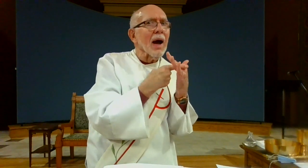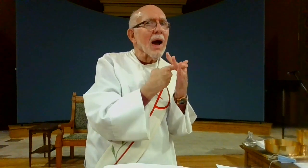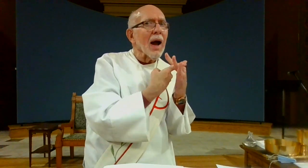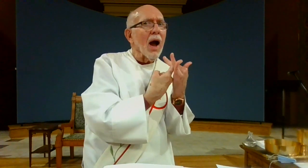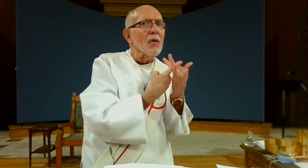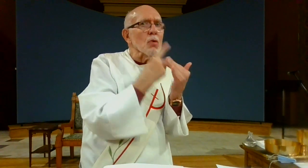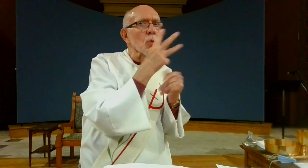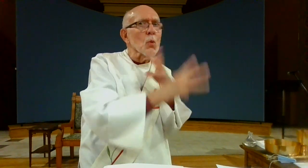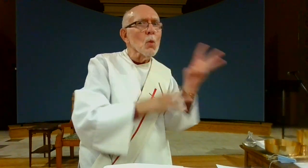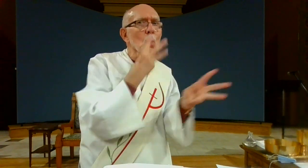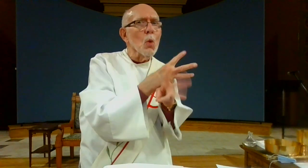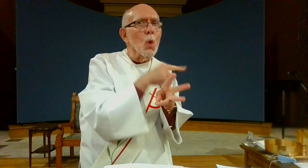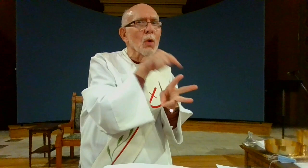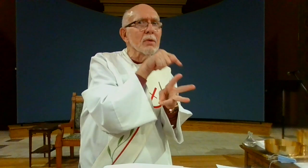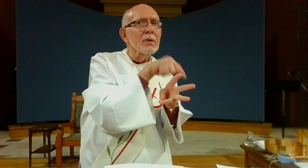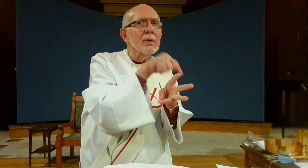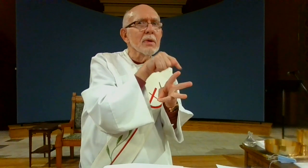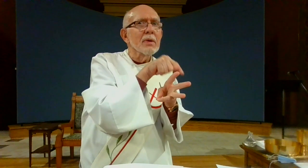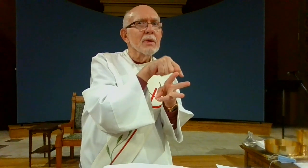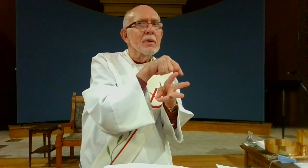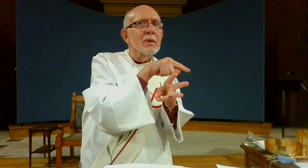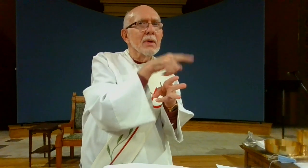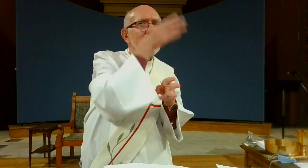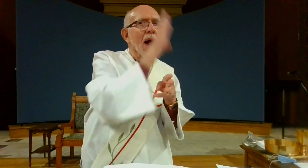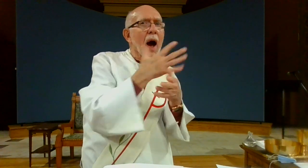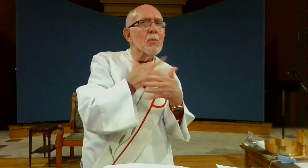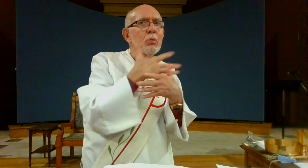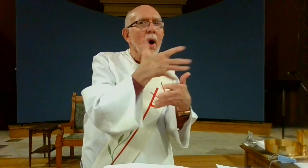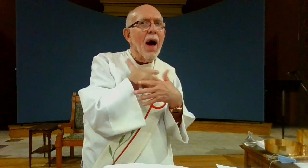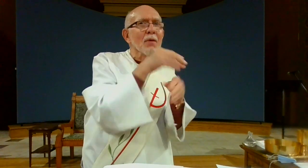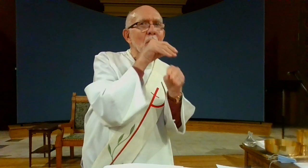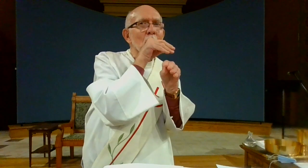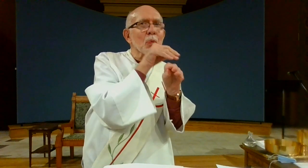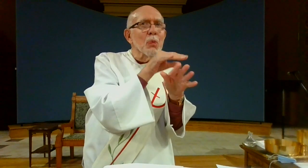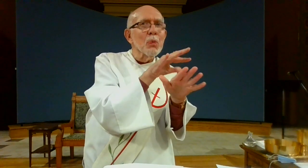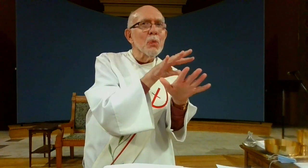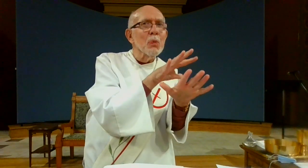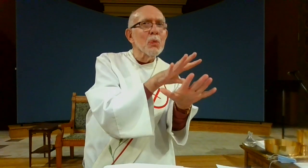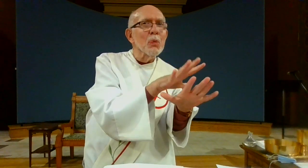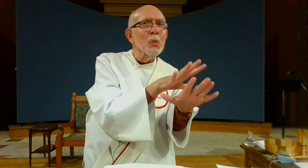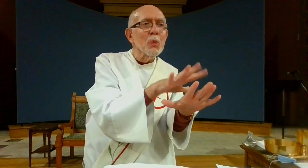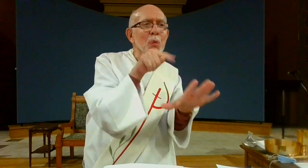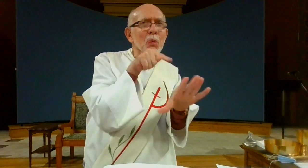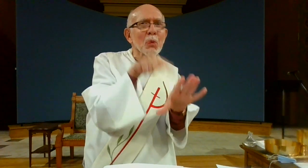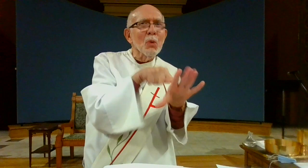the holy spirit had been there for the beginning of the world as god breathed